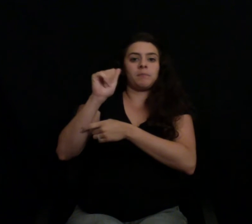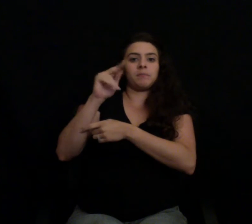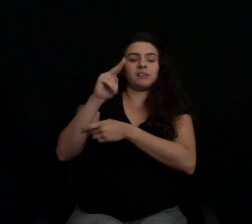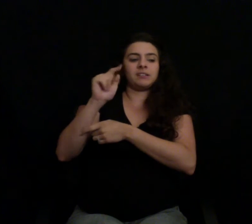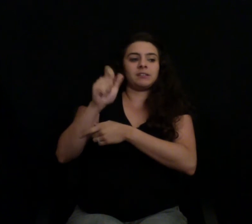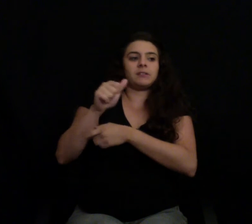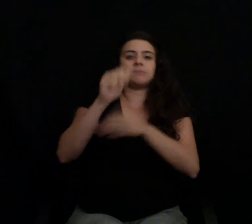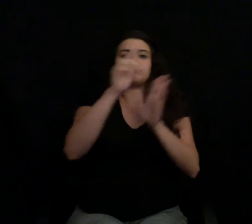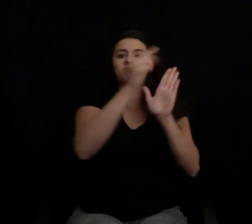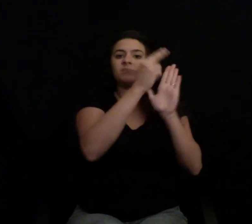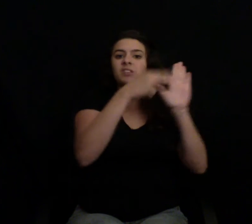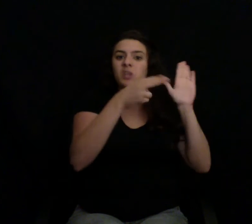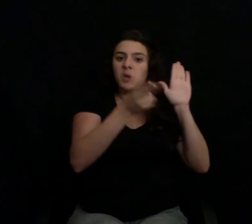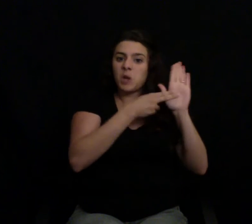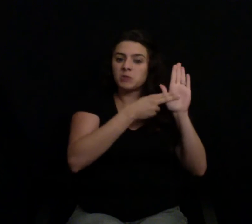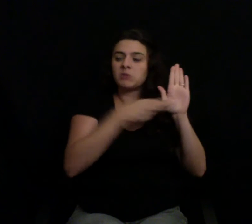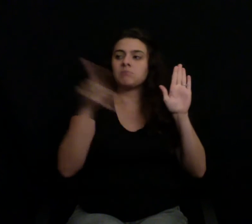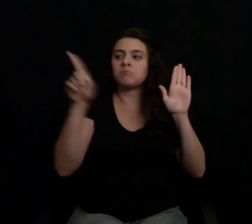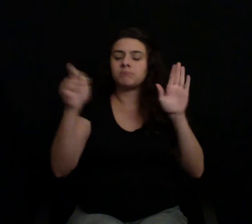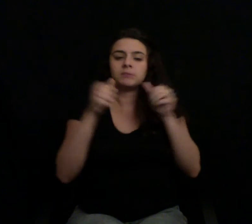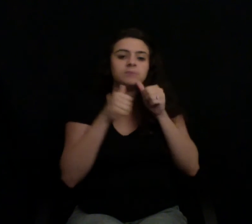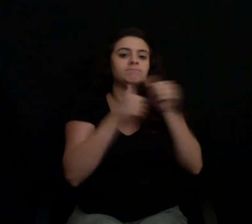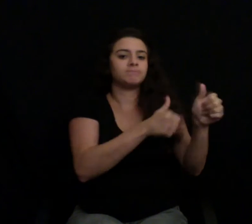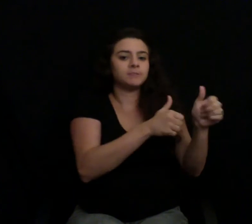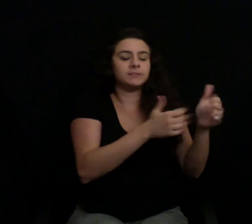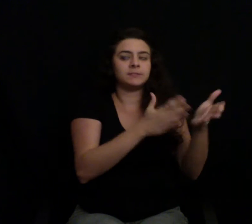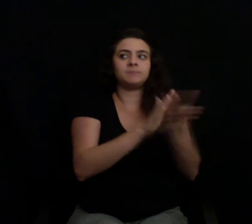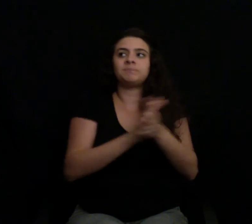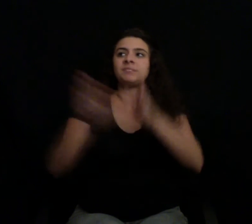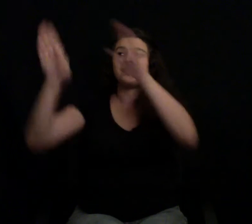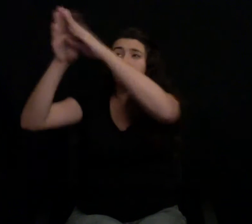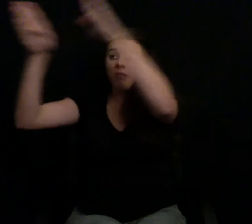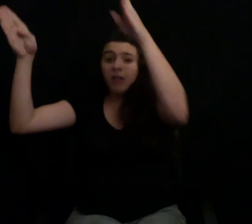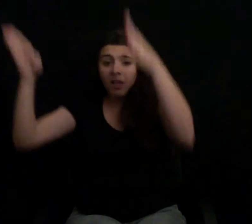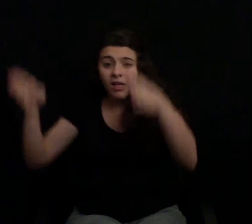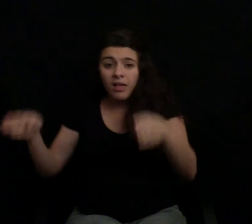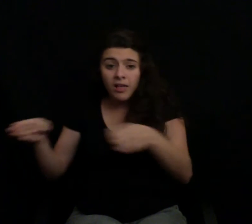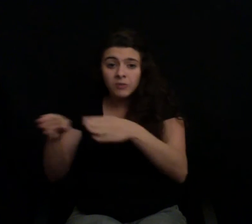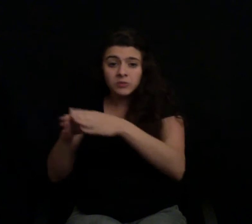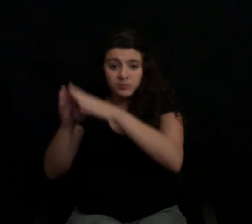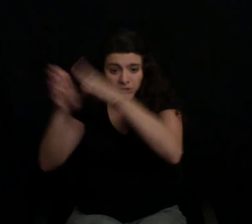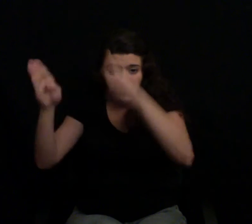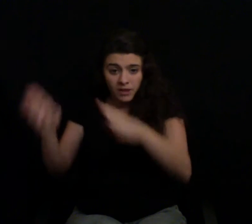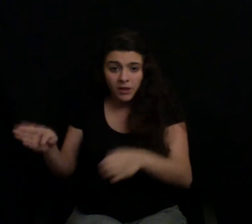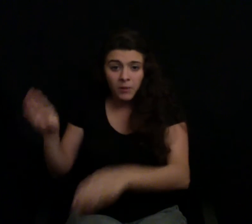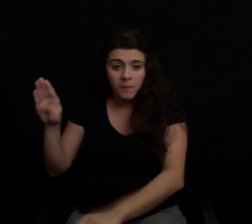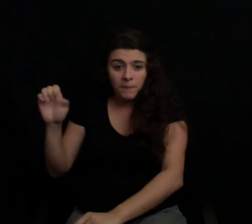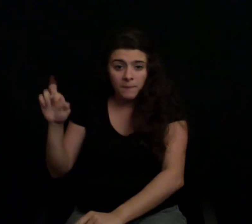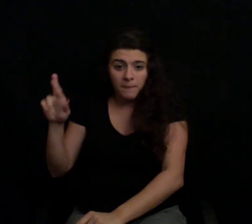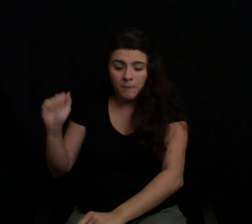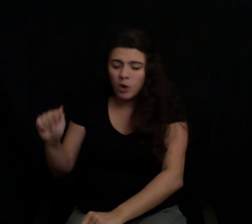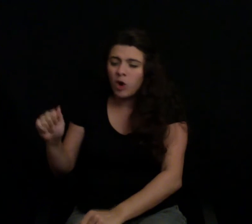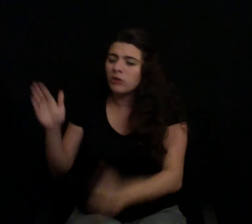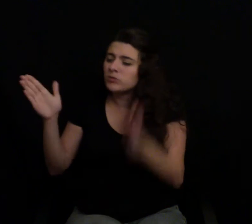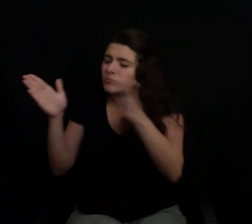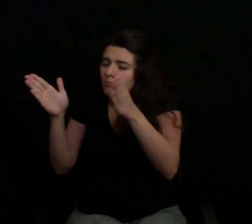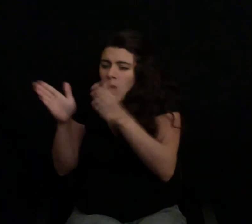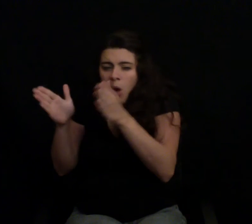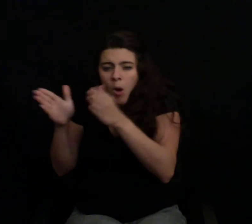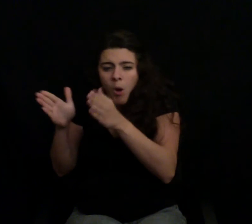birds that have two-thirds of a square foot each. And they're raised under, using these genetics, these genetics where